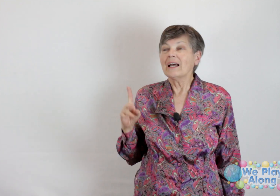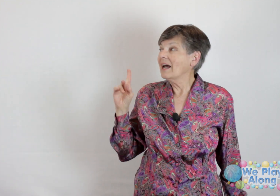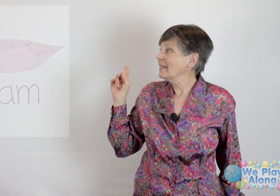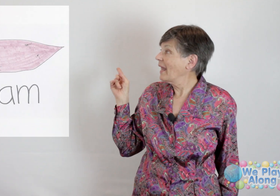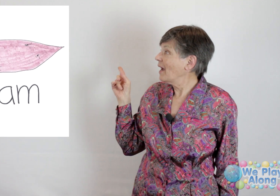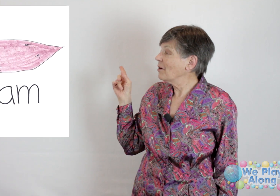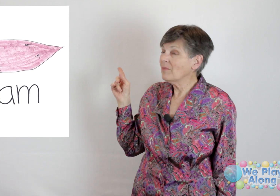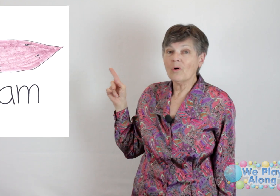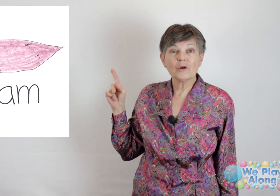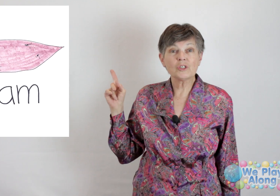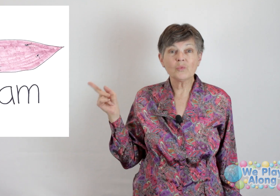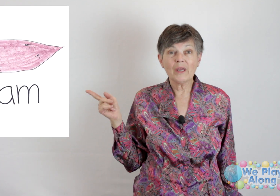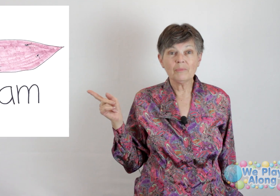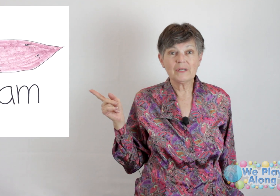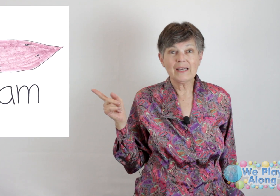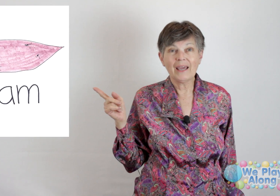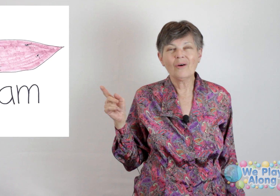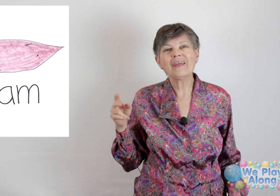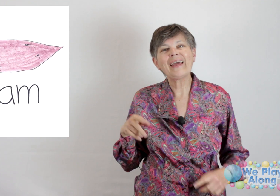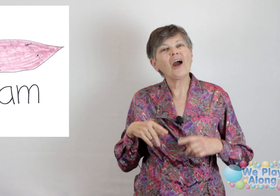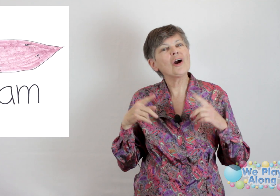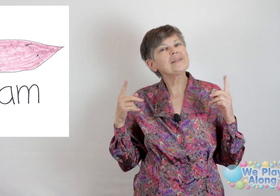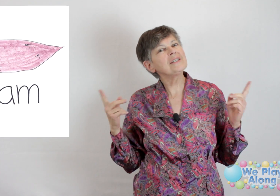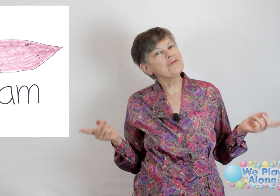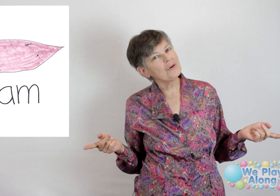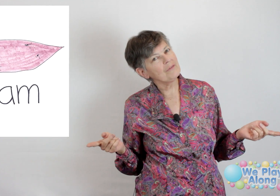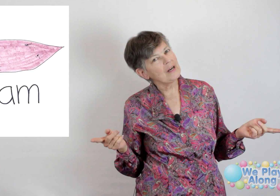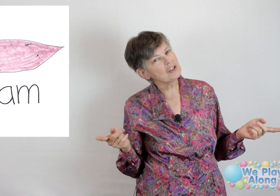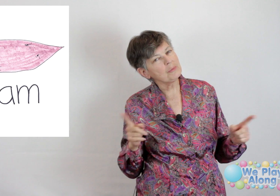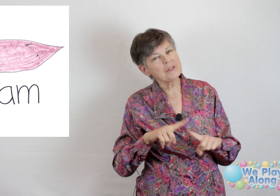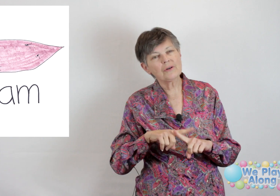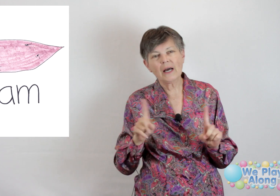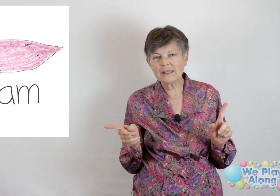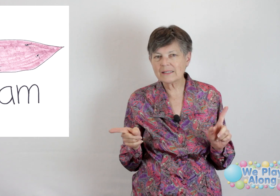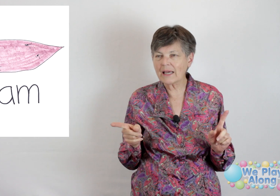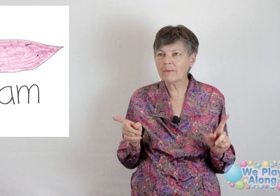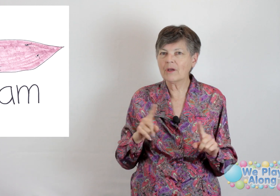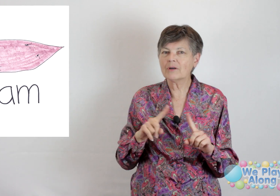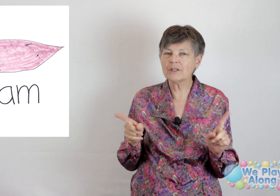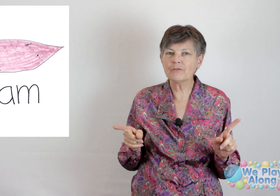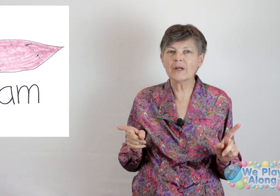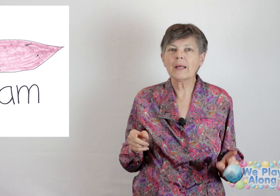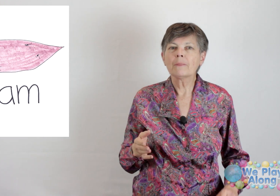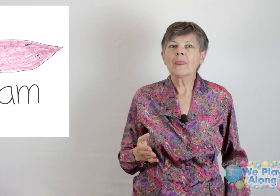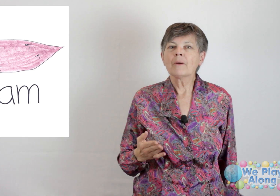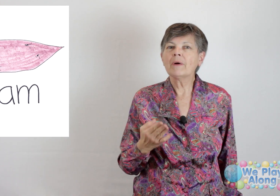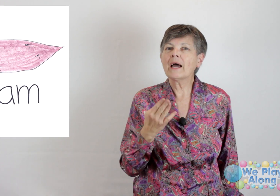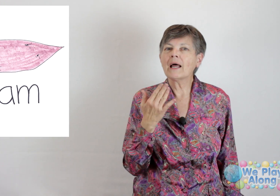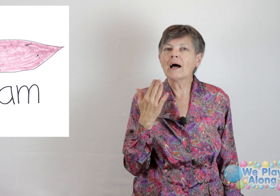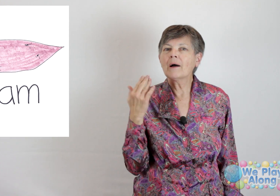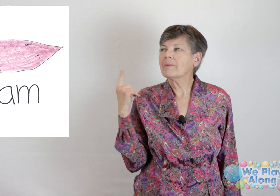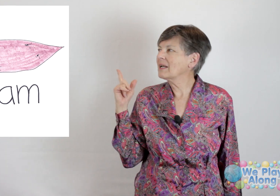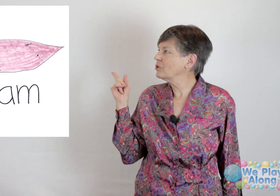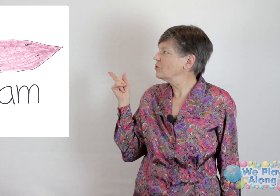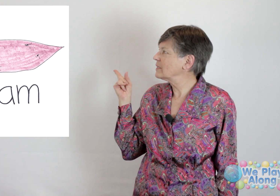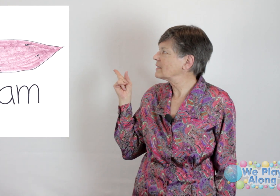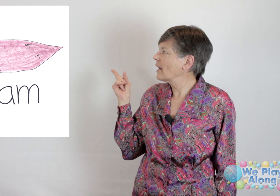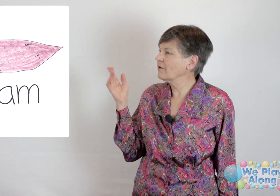A yam or a sweet potato, they are different vegetables. They're not the same, they are different, but I'm going to do the sign